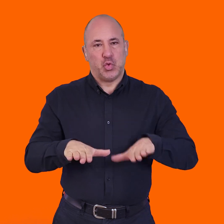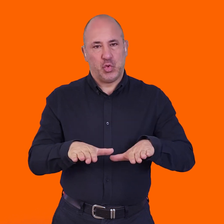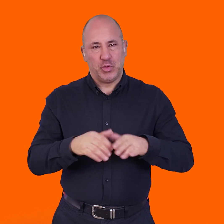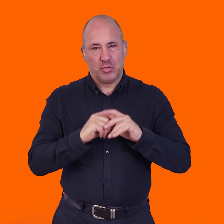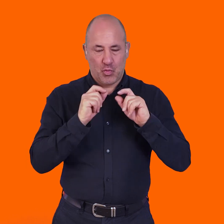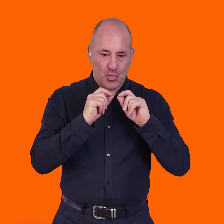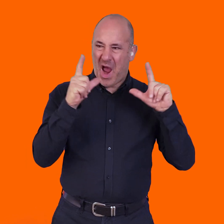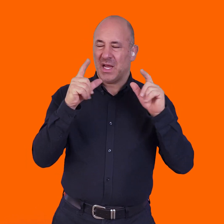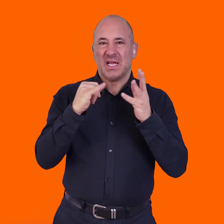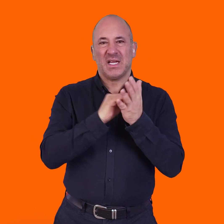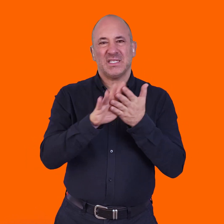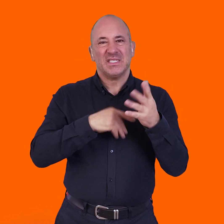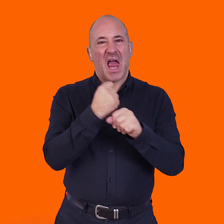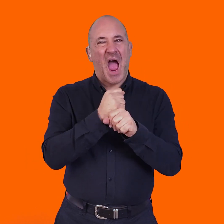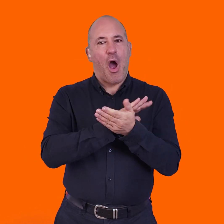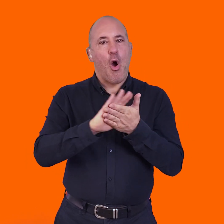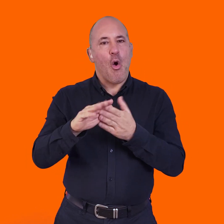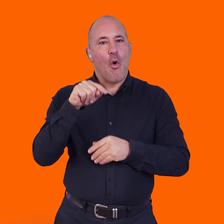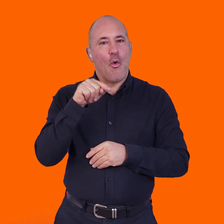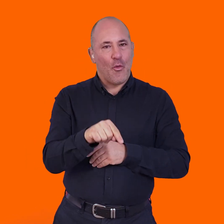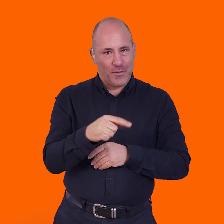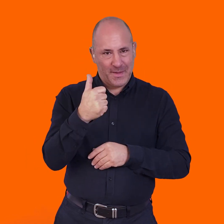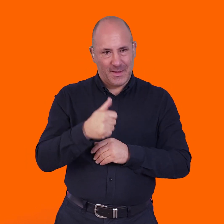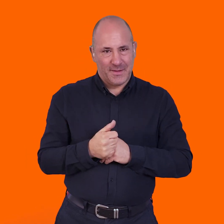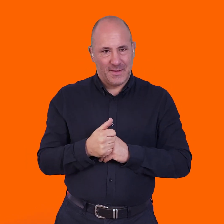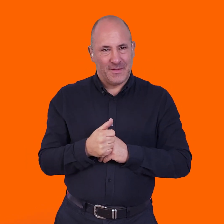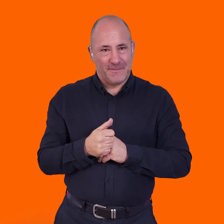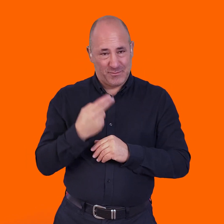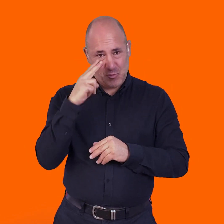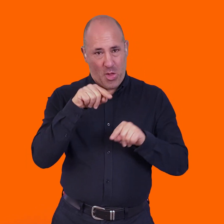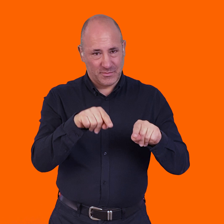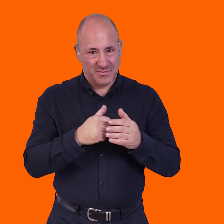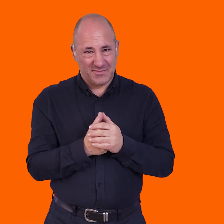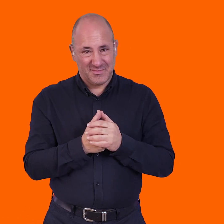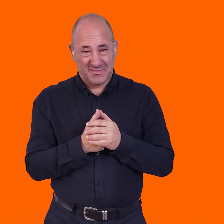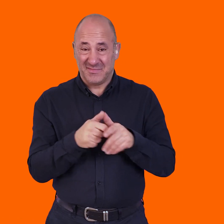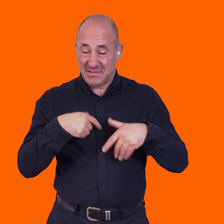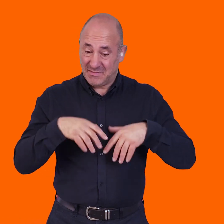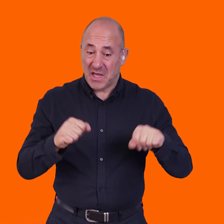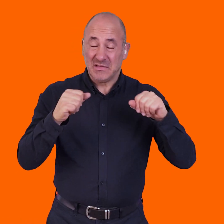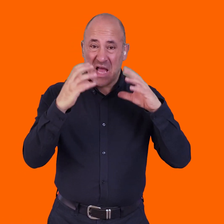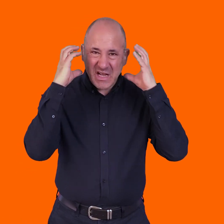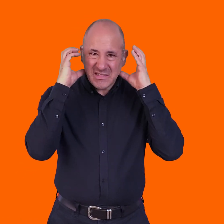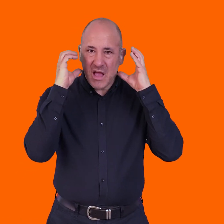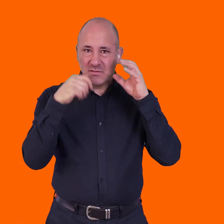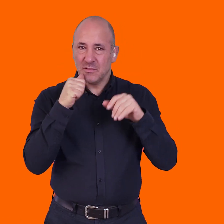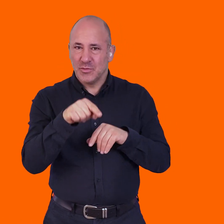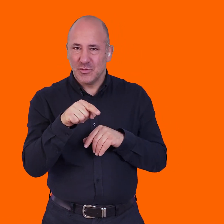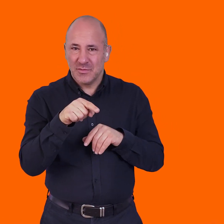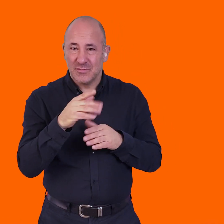dictaphone, and turned that into a piece called In My Shoes, Waking in Slough. And that's how I started using headsets. So, it